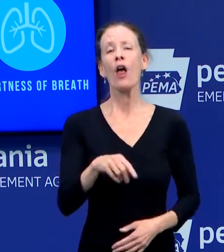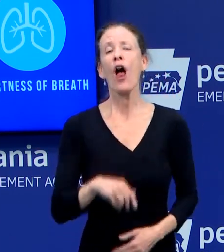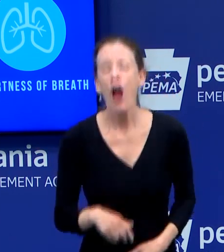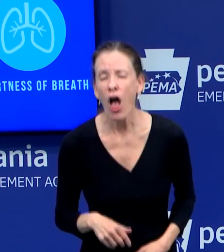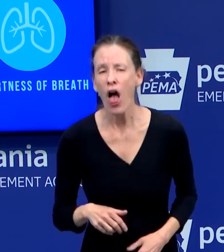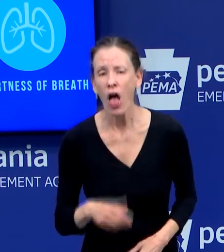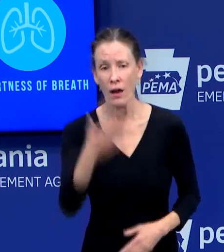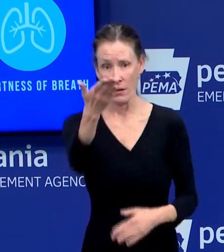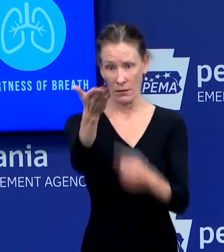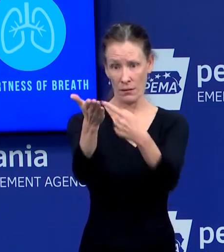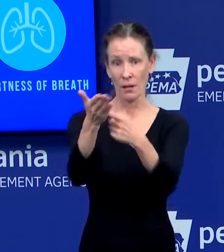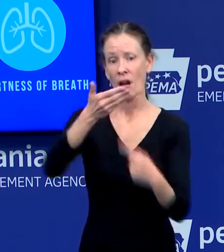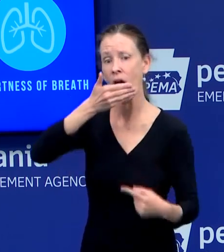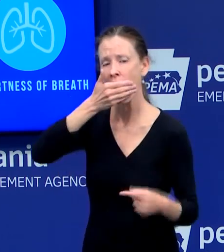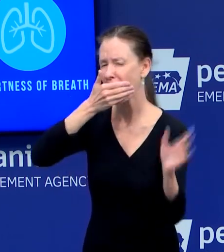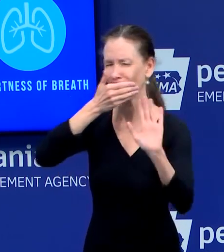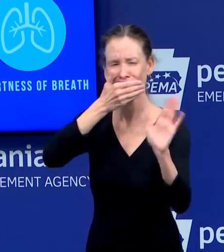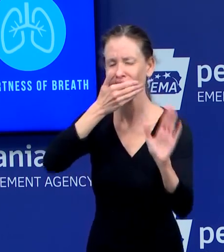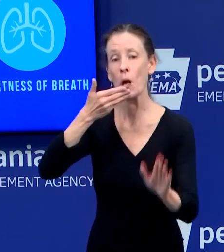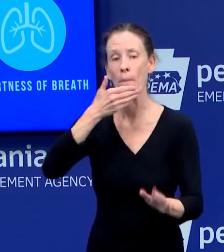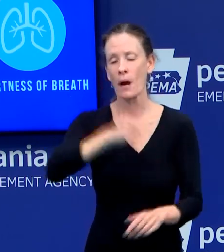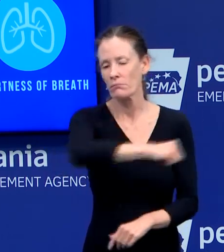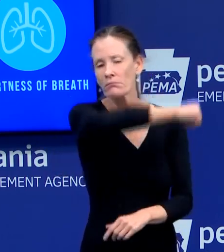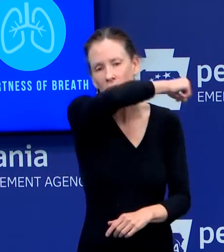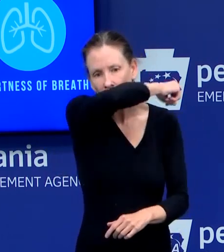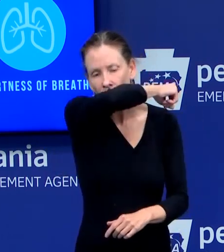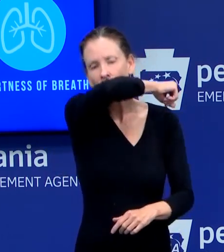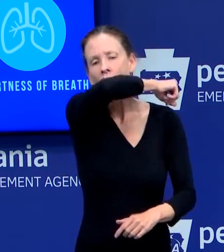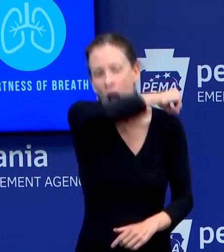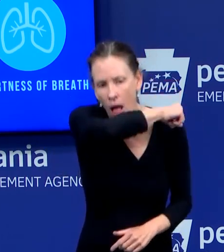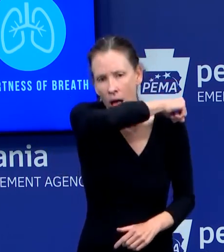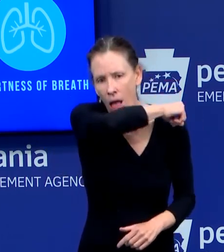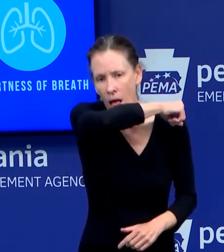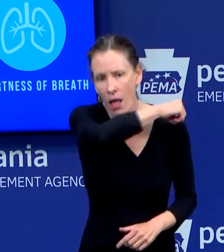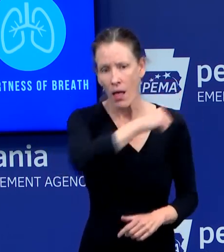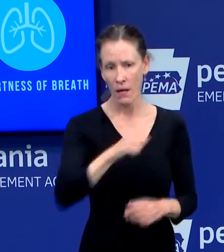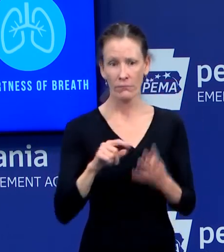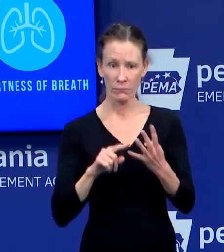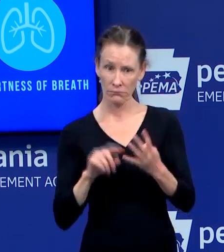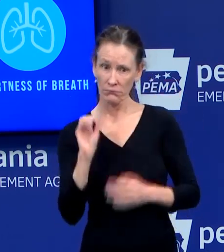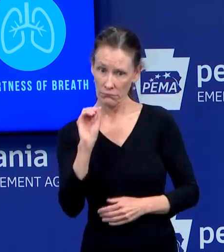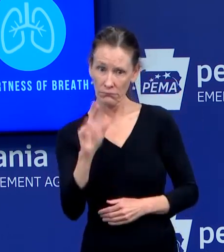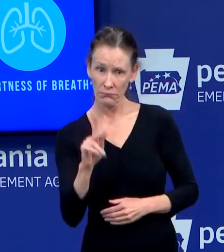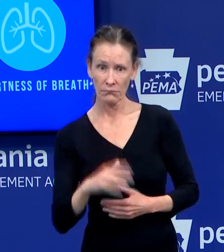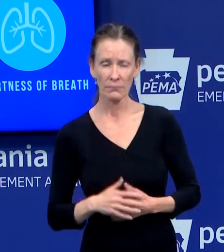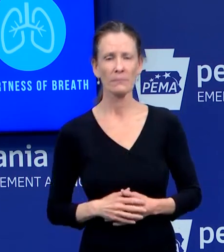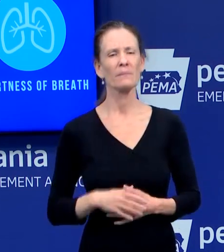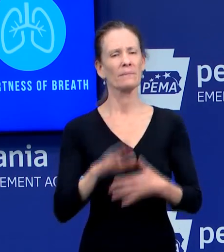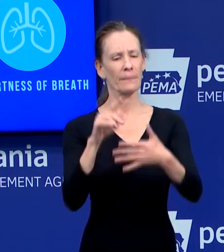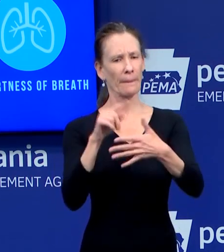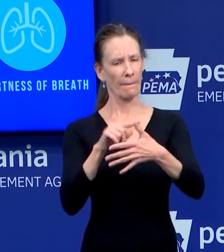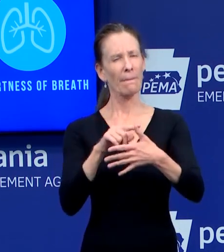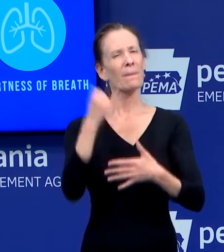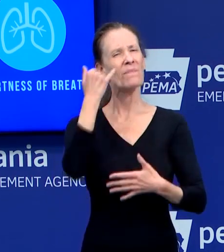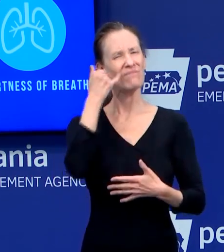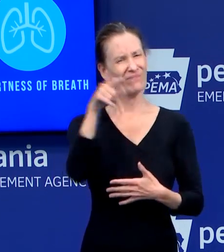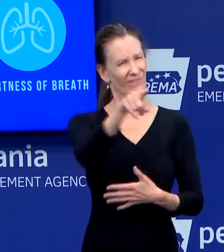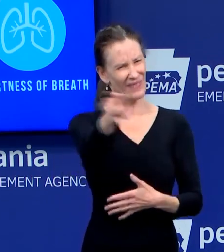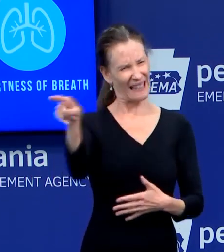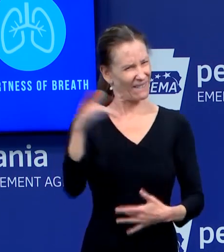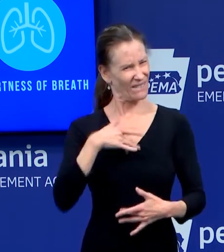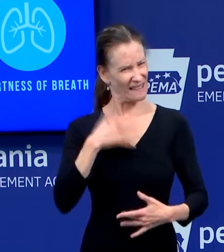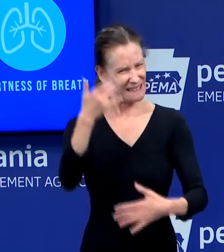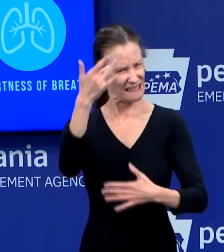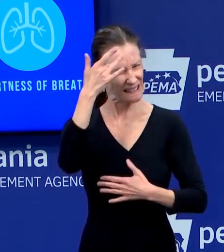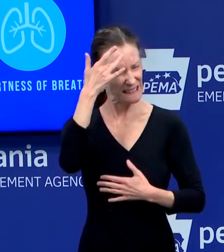please stay home until you are feeling better. Practicing these everyday simple steps can help slow